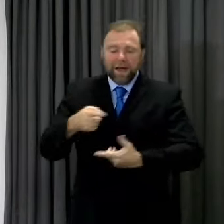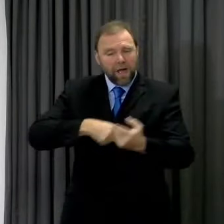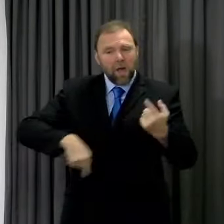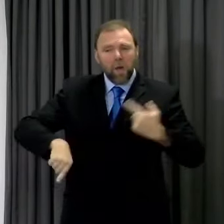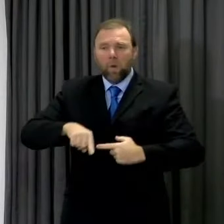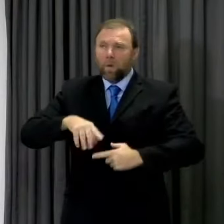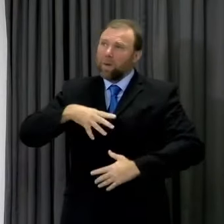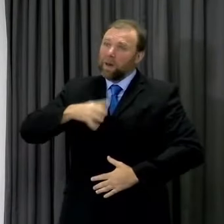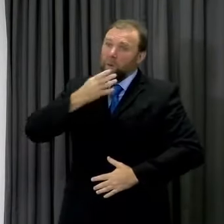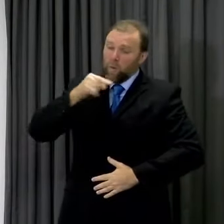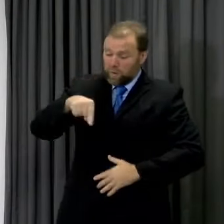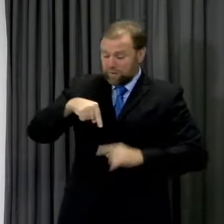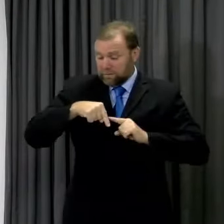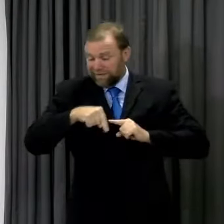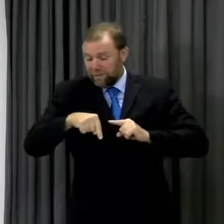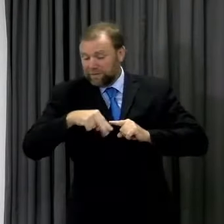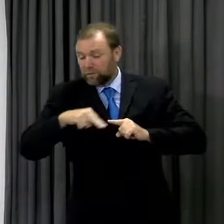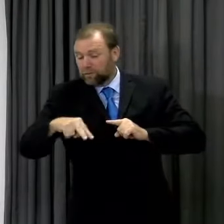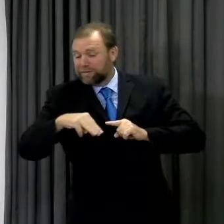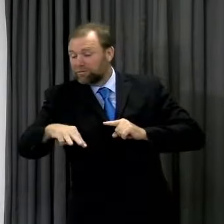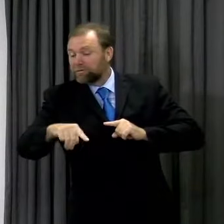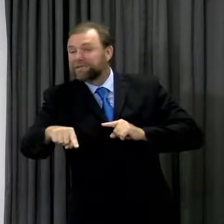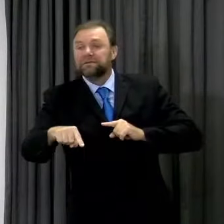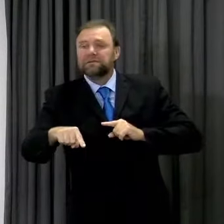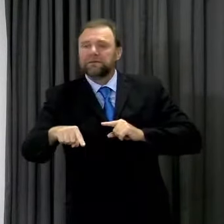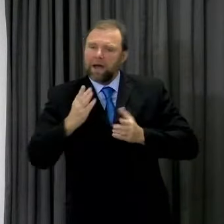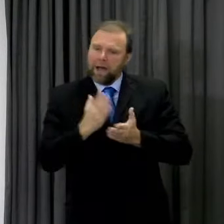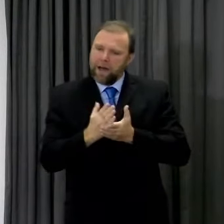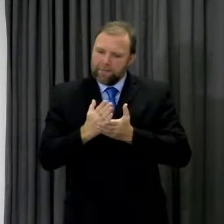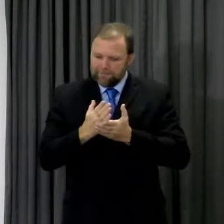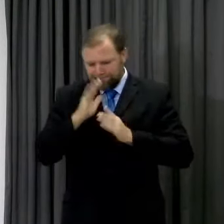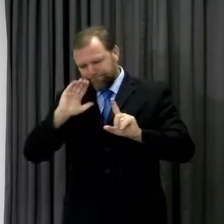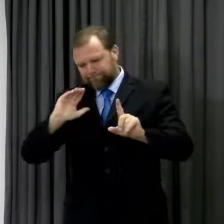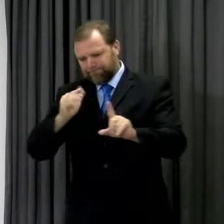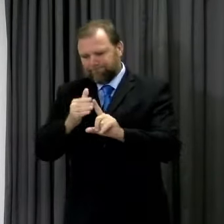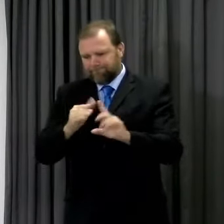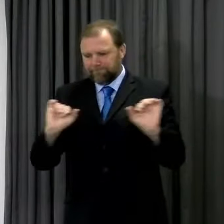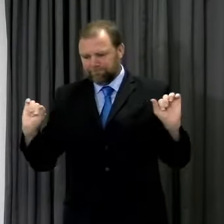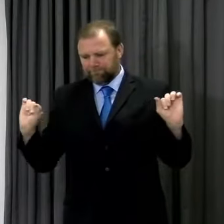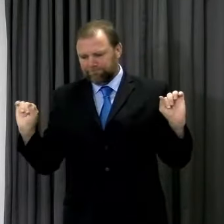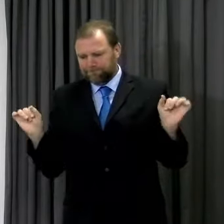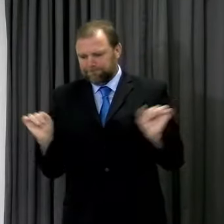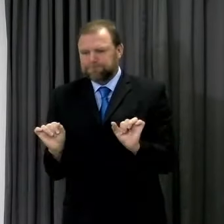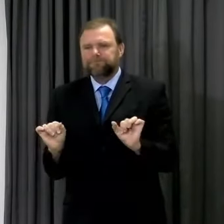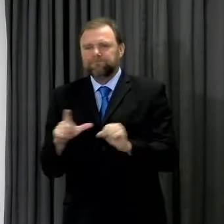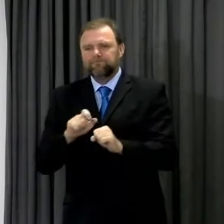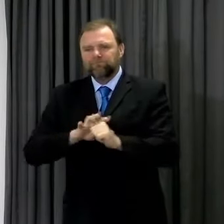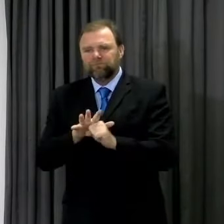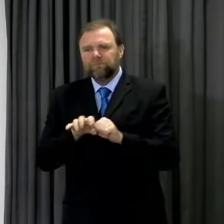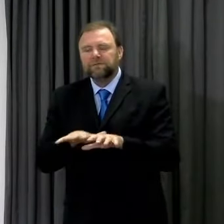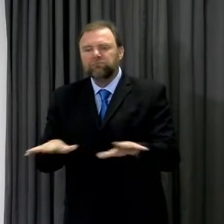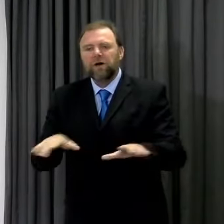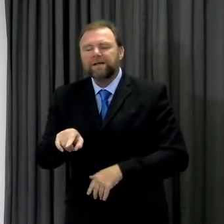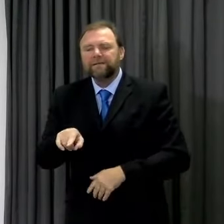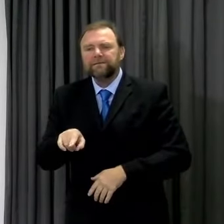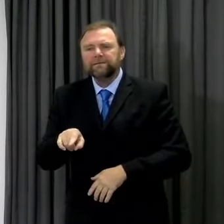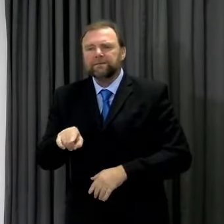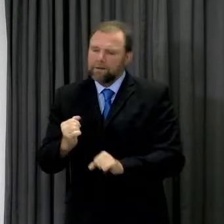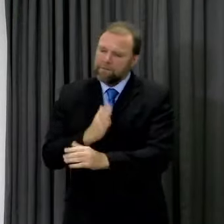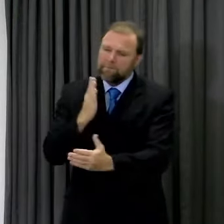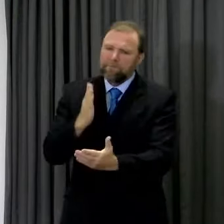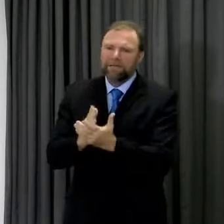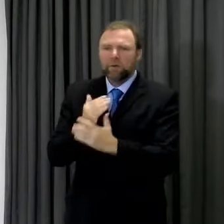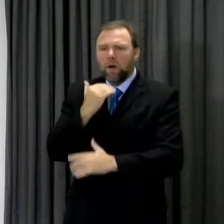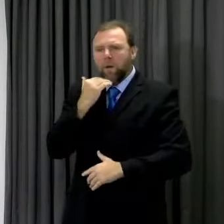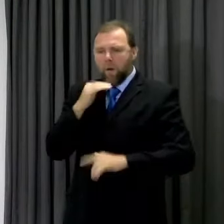use the coming weeks to reduce the spread of the virus and to create more headroom for the Christmas